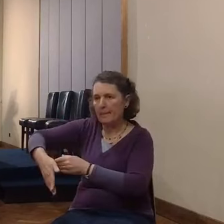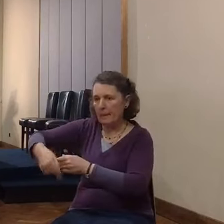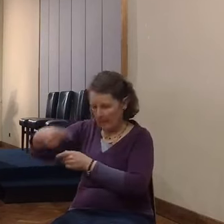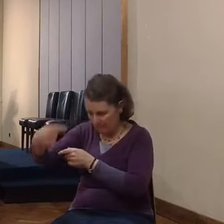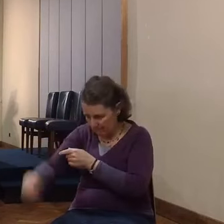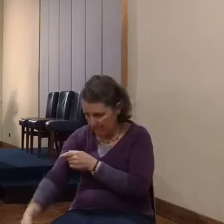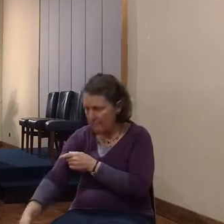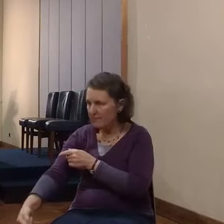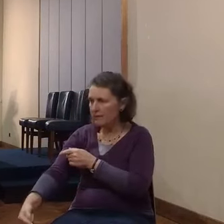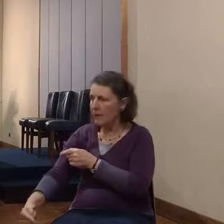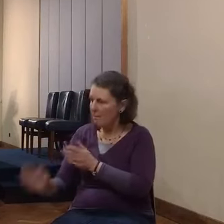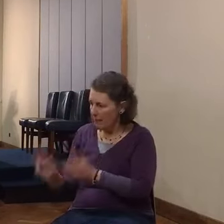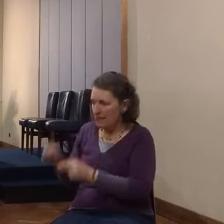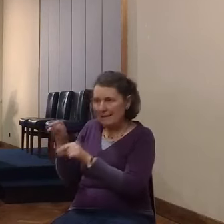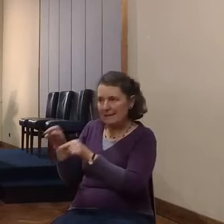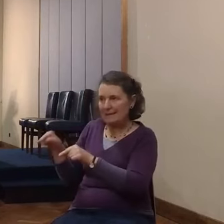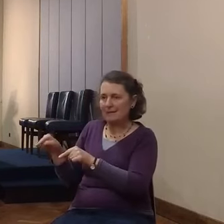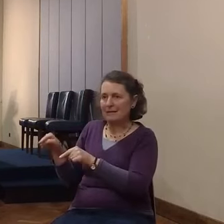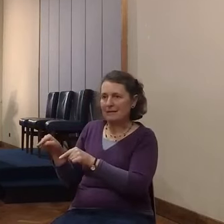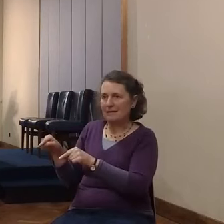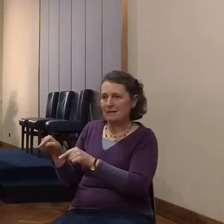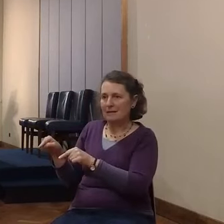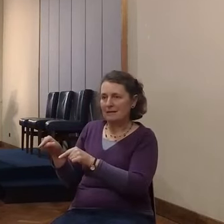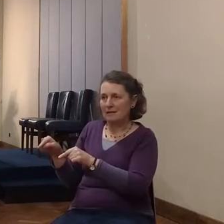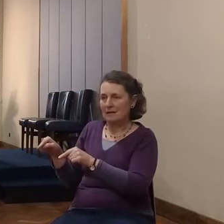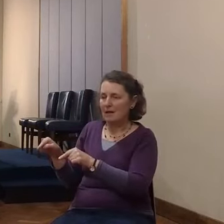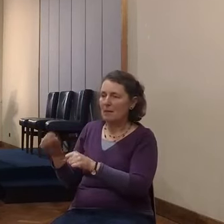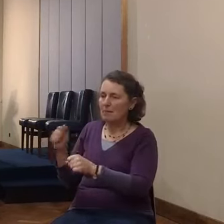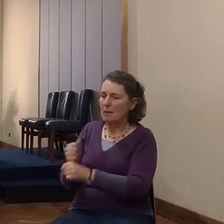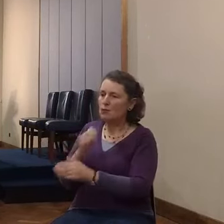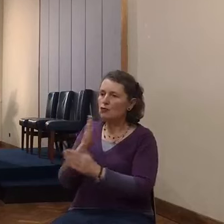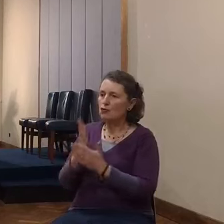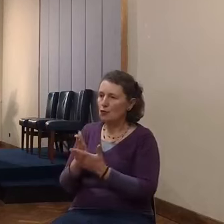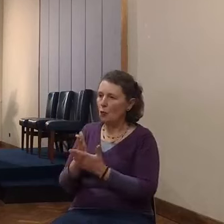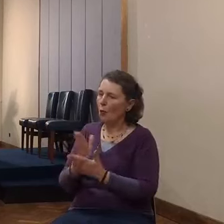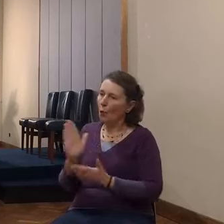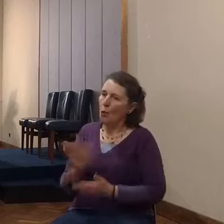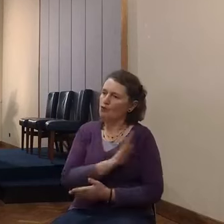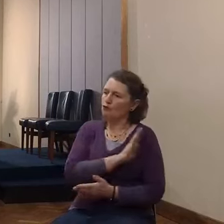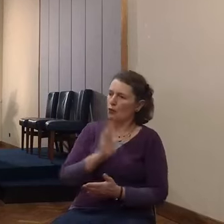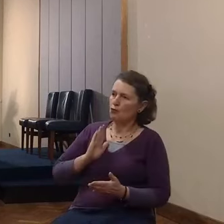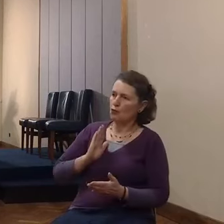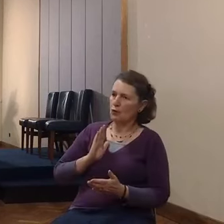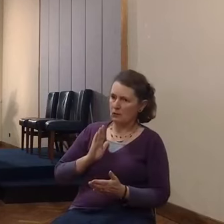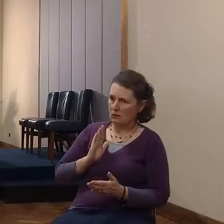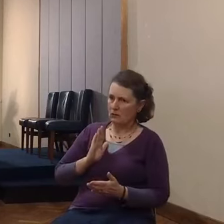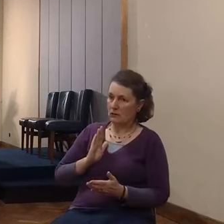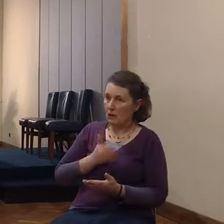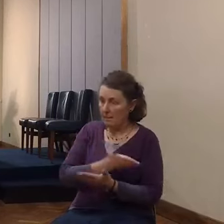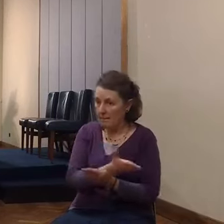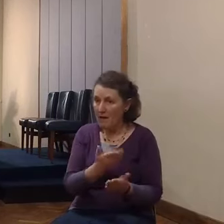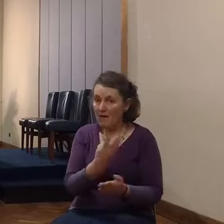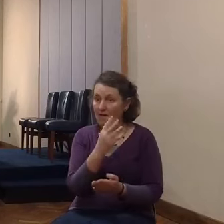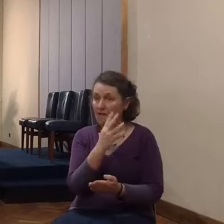that the warriors of Israel, and there will be 40,000 of them,